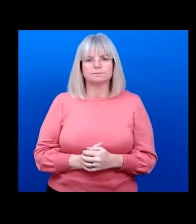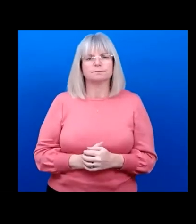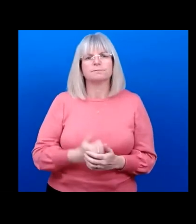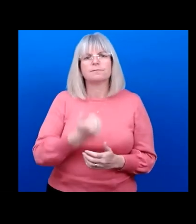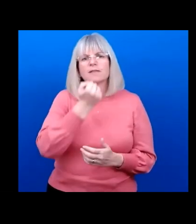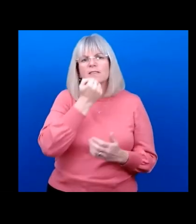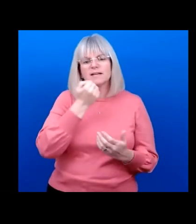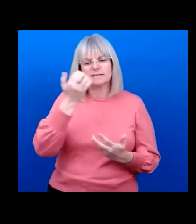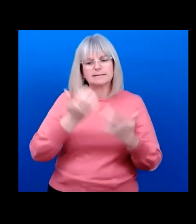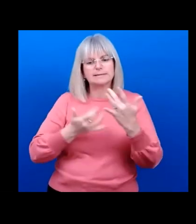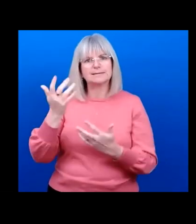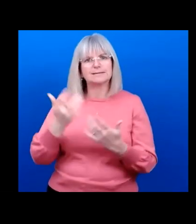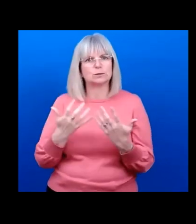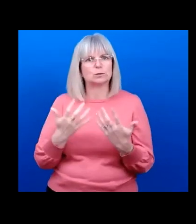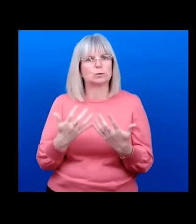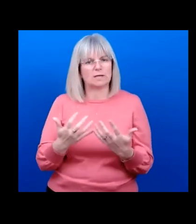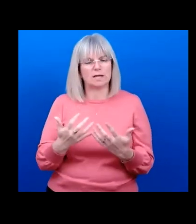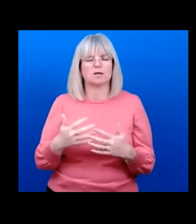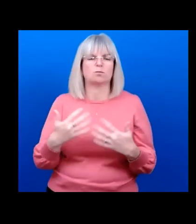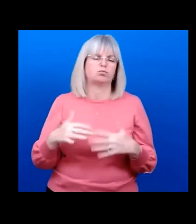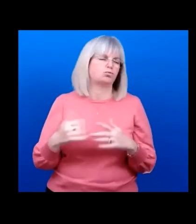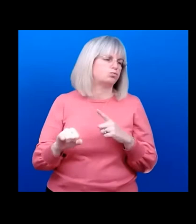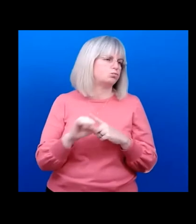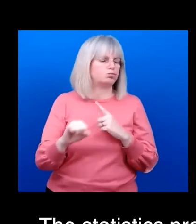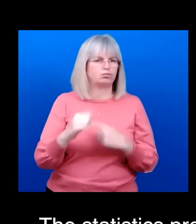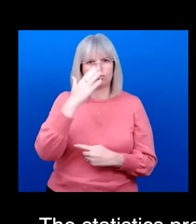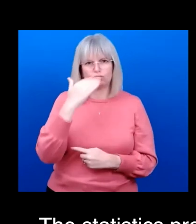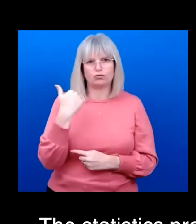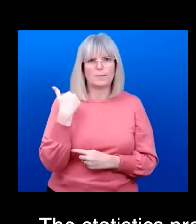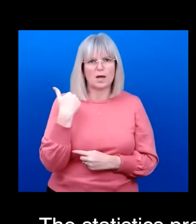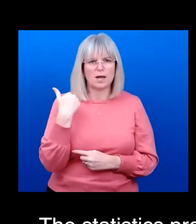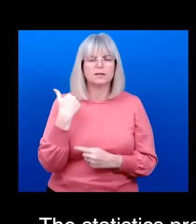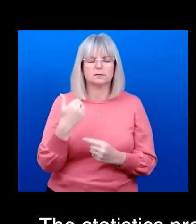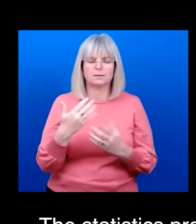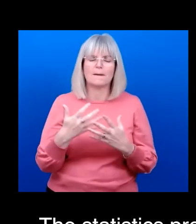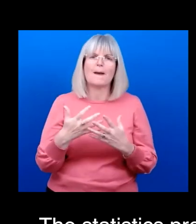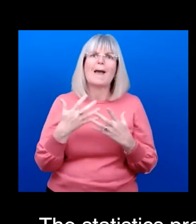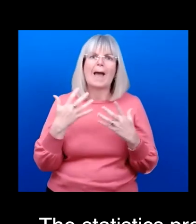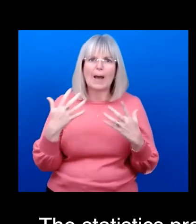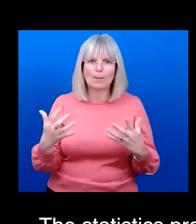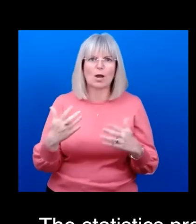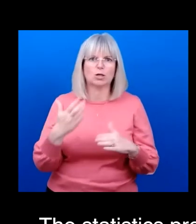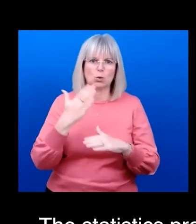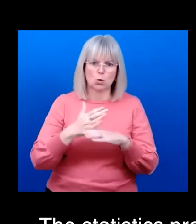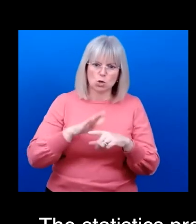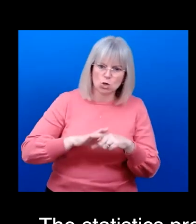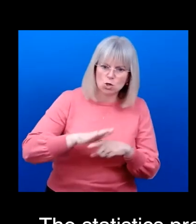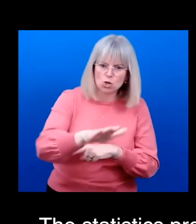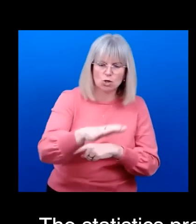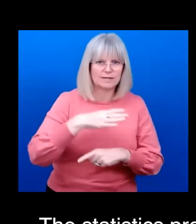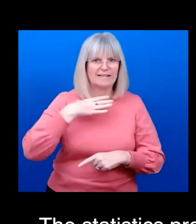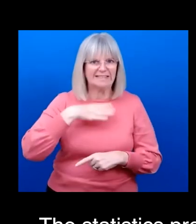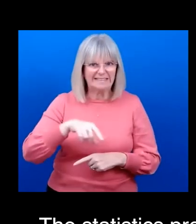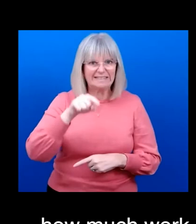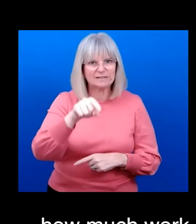today provide, of course, a sobering reminder of how much work needs to be done in the field and how seriously eye care